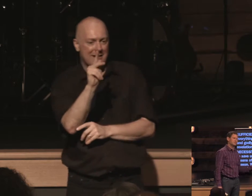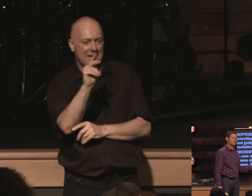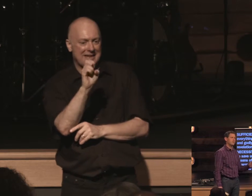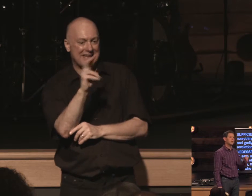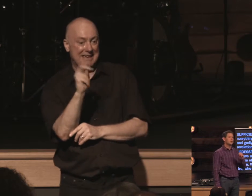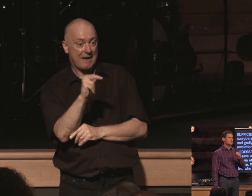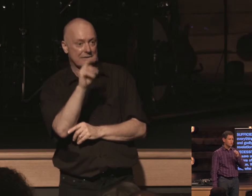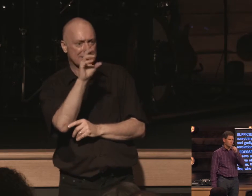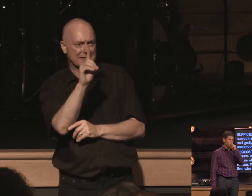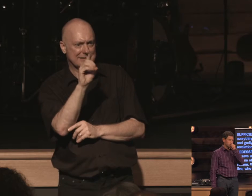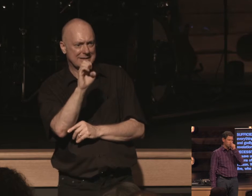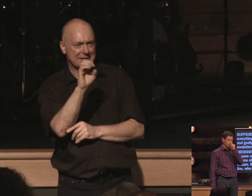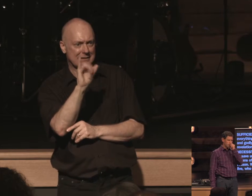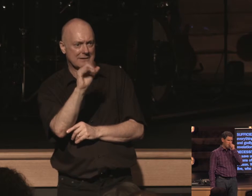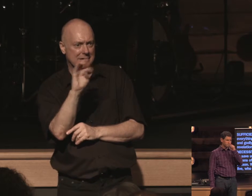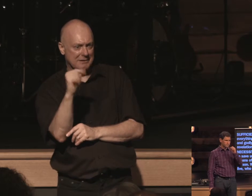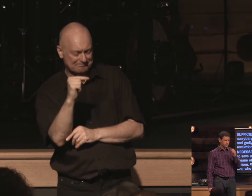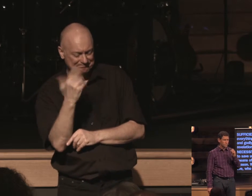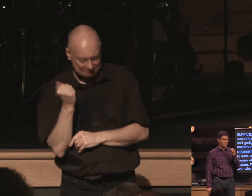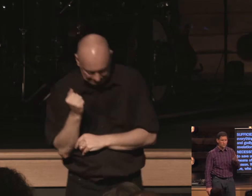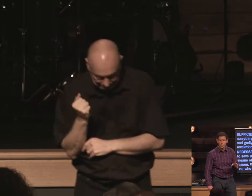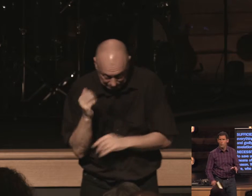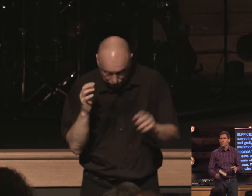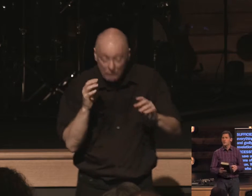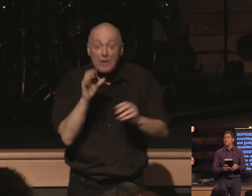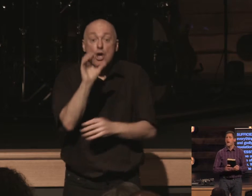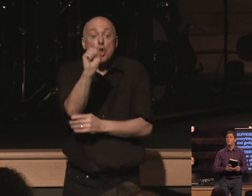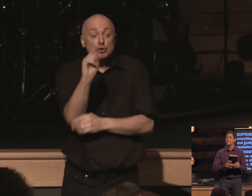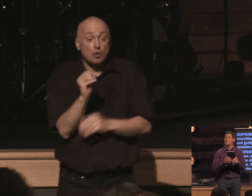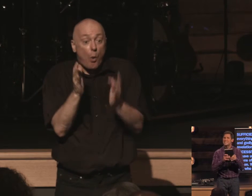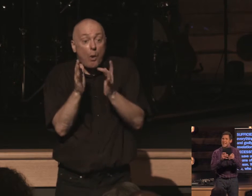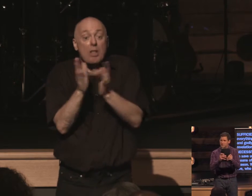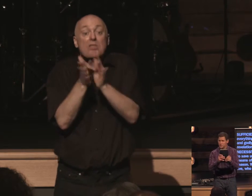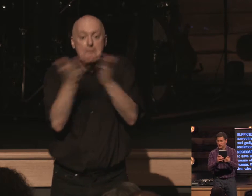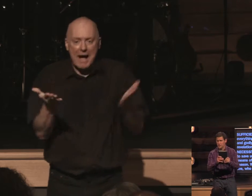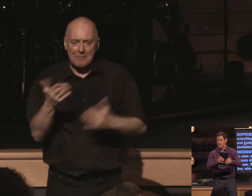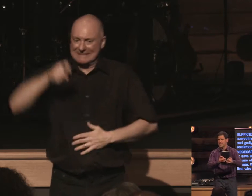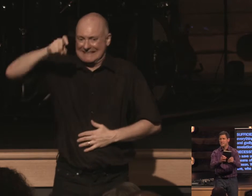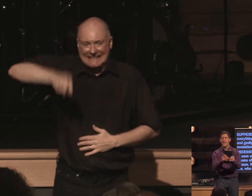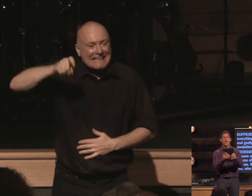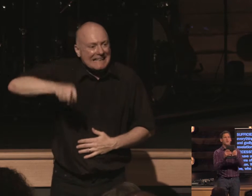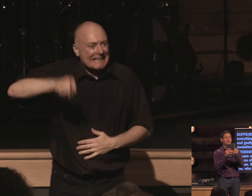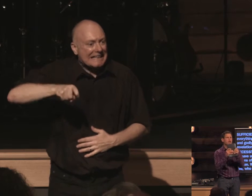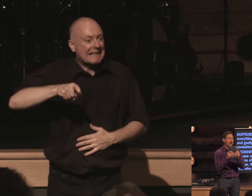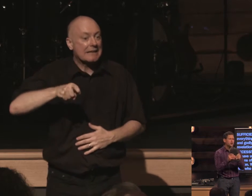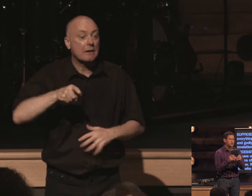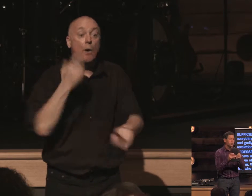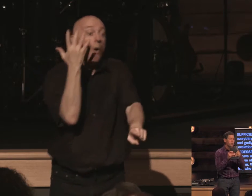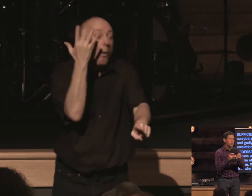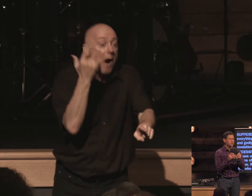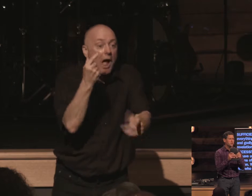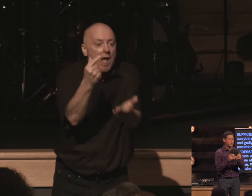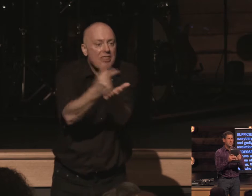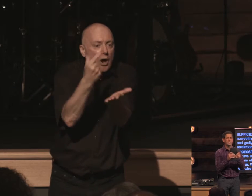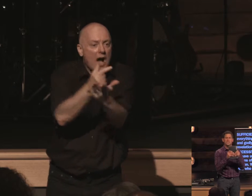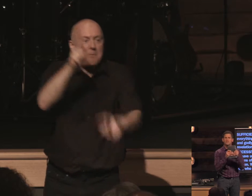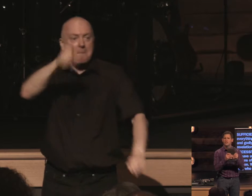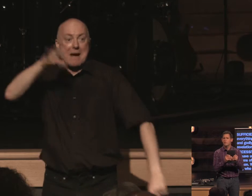the same truths okay so the bible is necessary in that the gospel must be preached in some